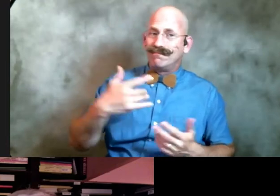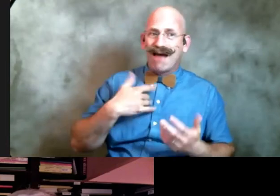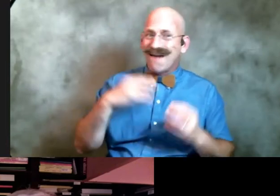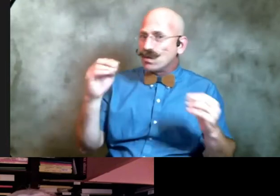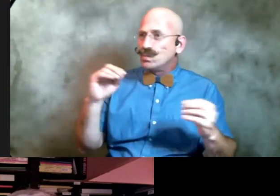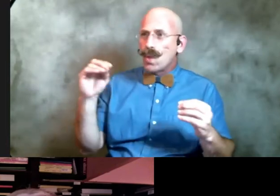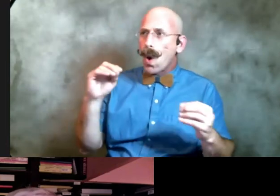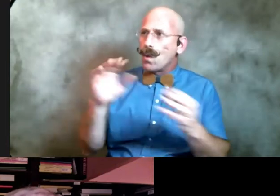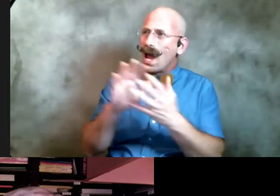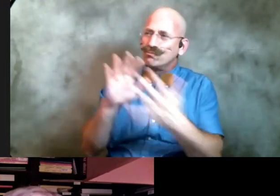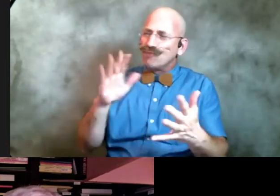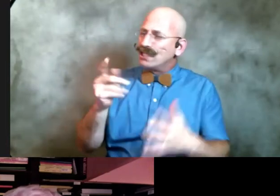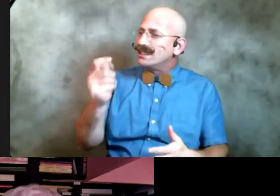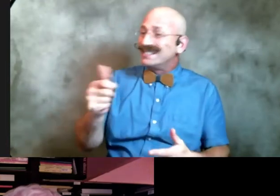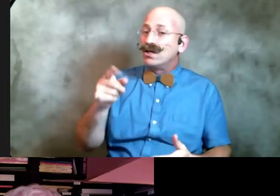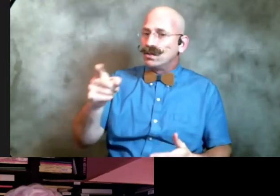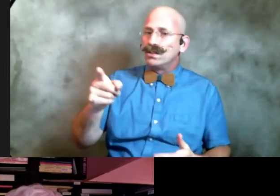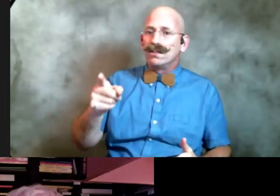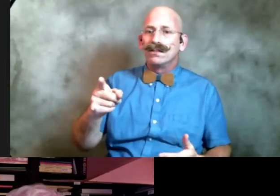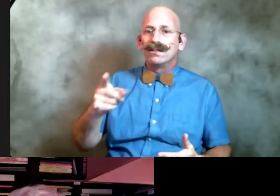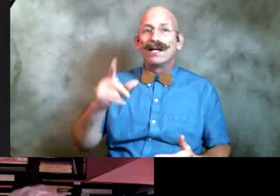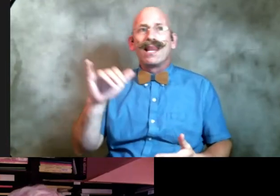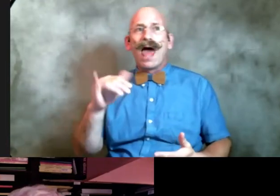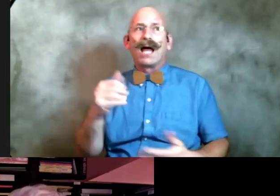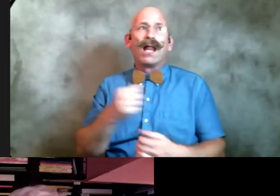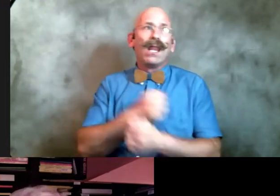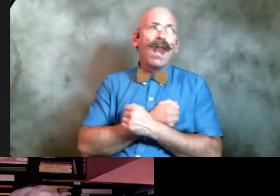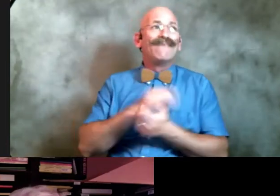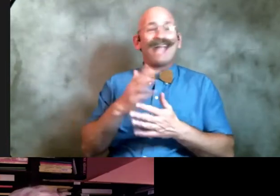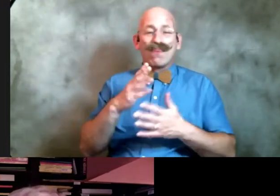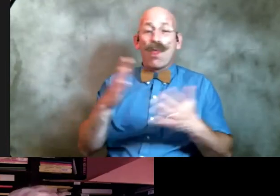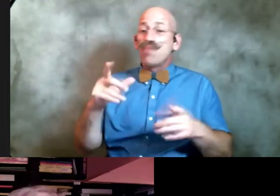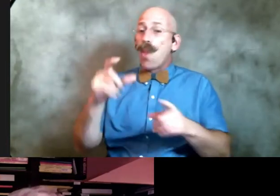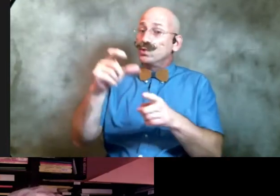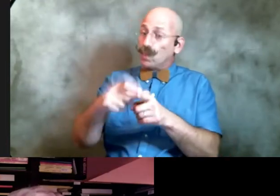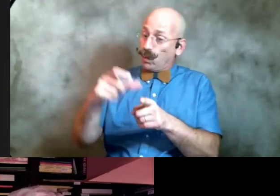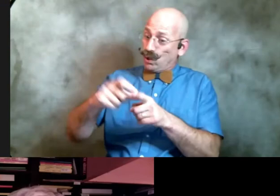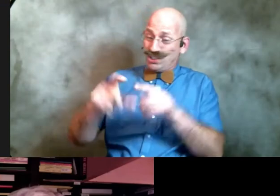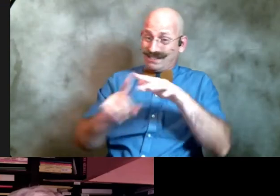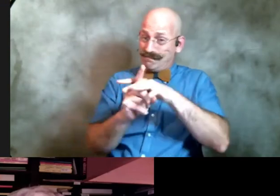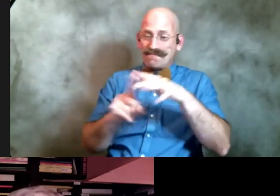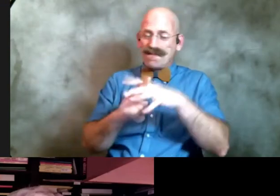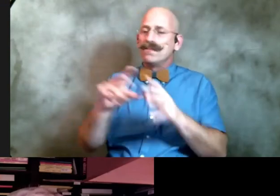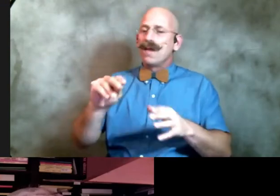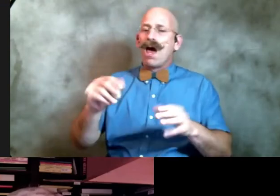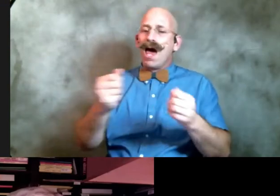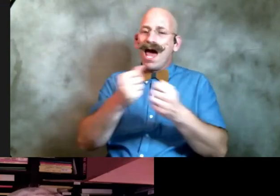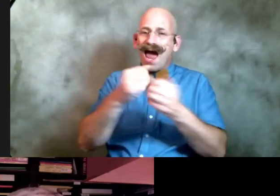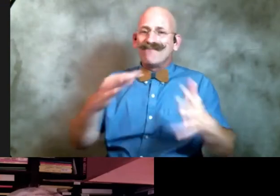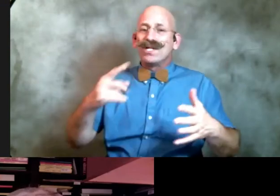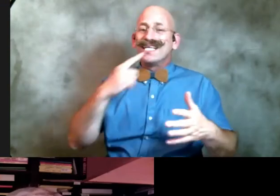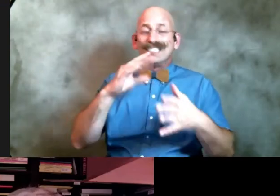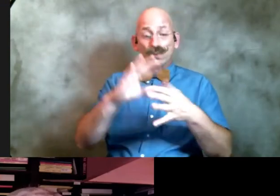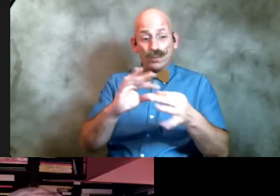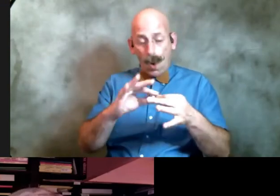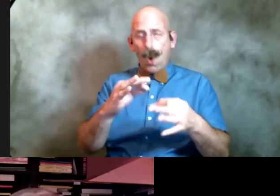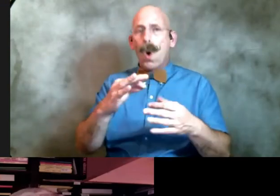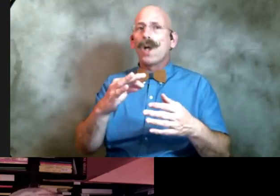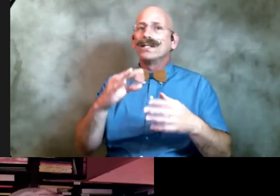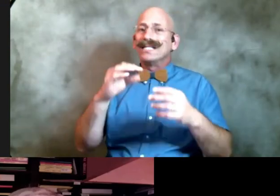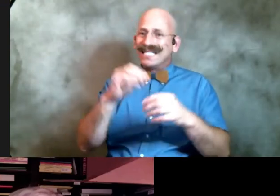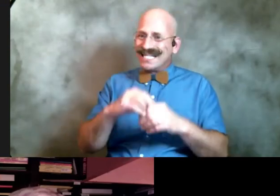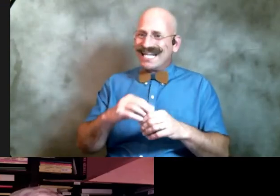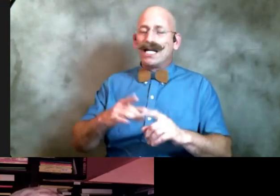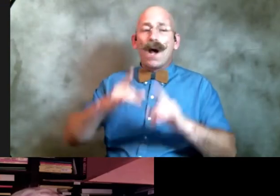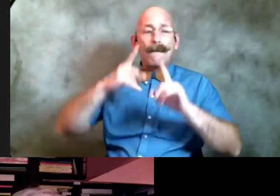it there's no big thoughts love life death those words don't appear everything is told in terms of a